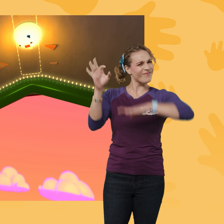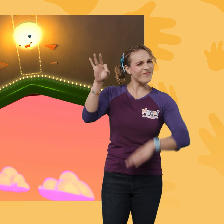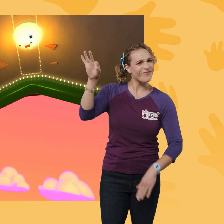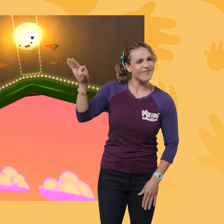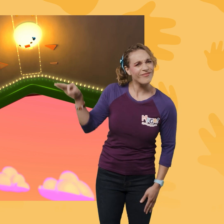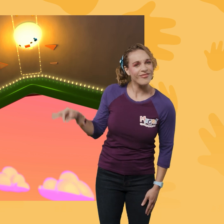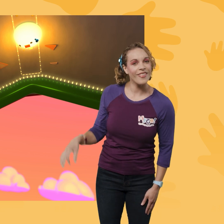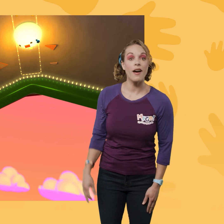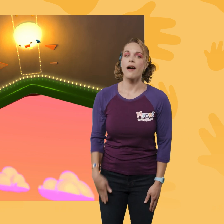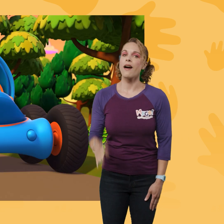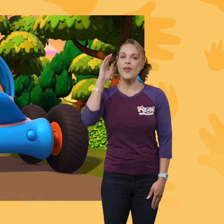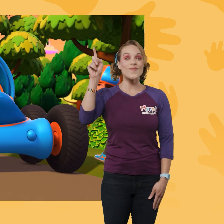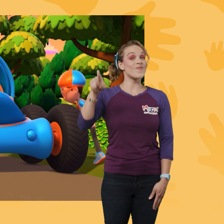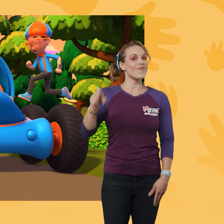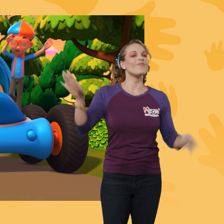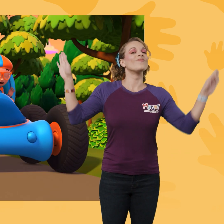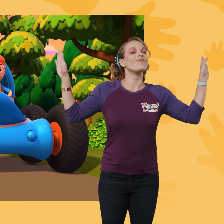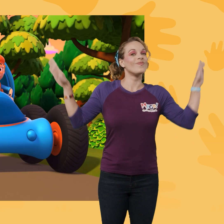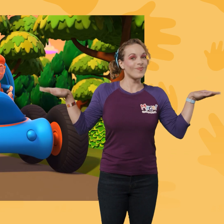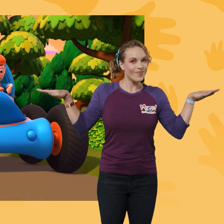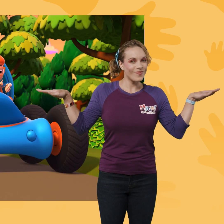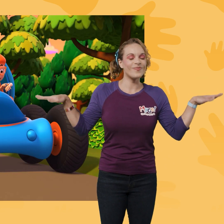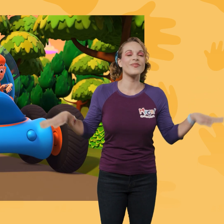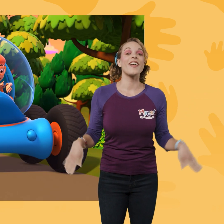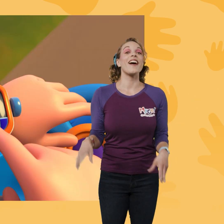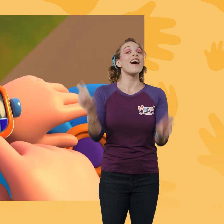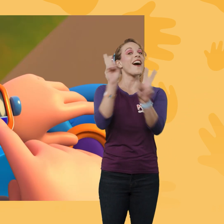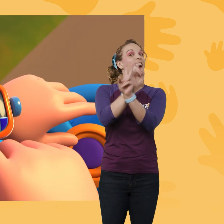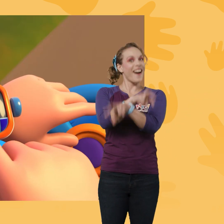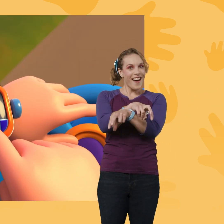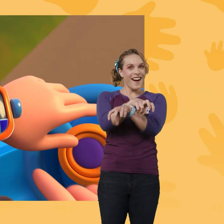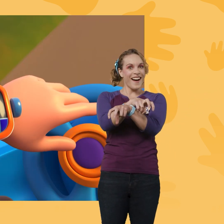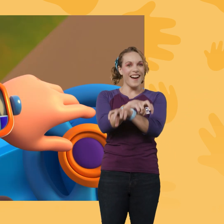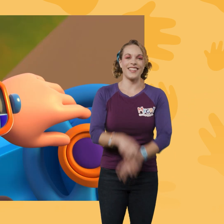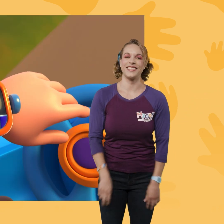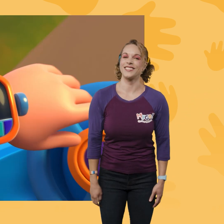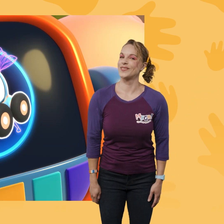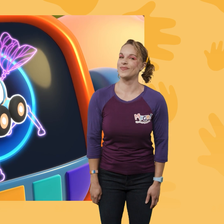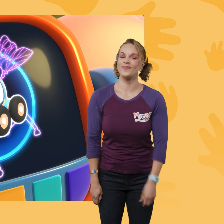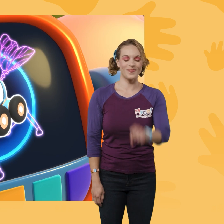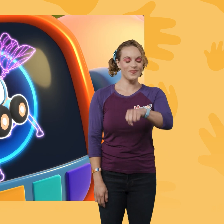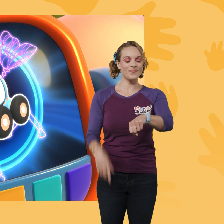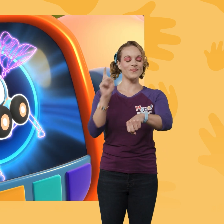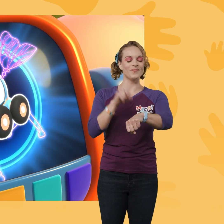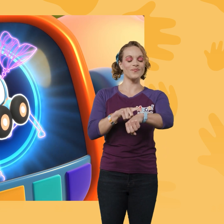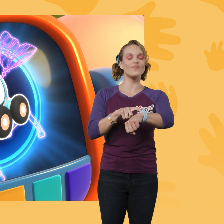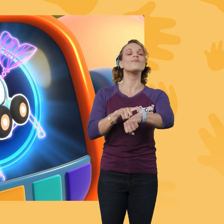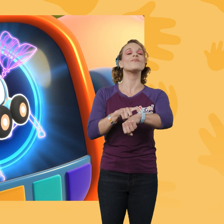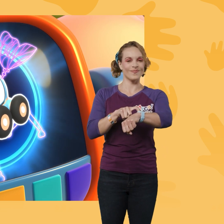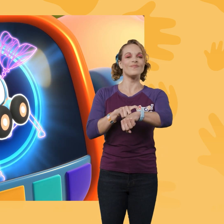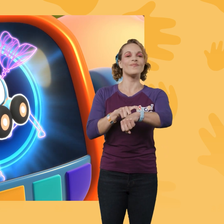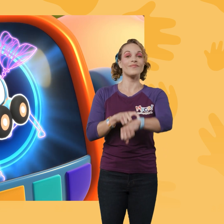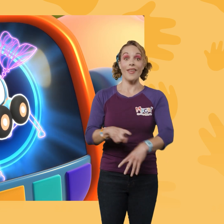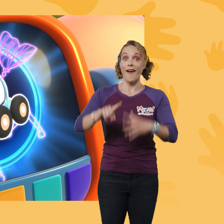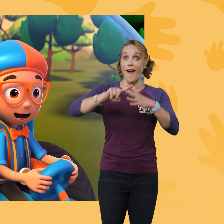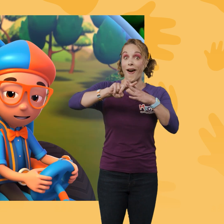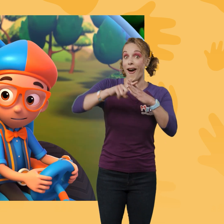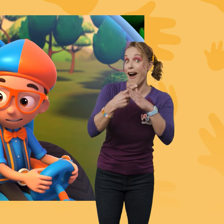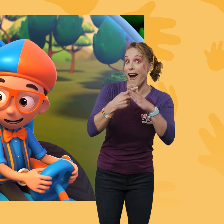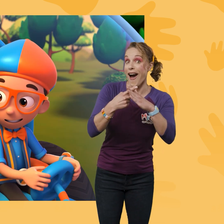on the ceiling? I'm gonna need wings and spider legs! Wings, spider legs, confirmed! Activate